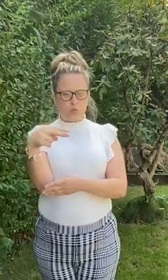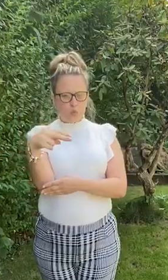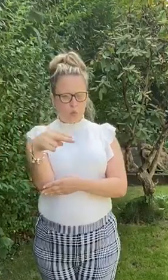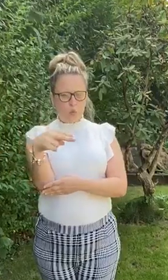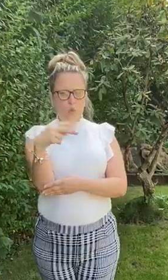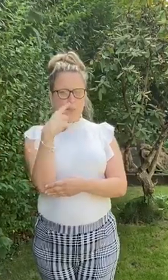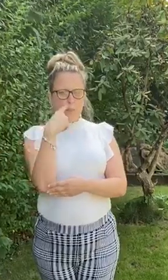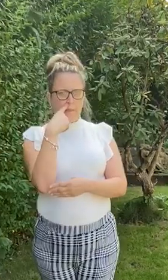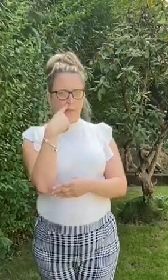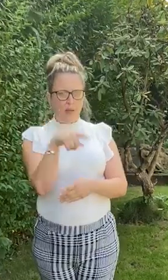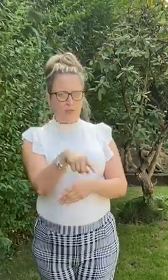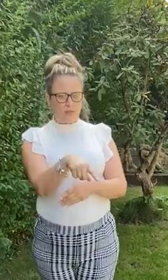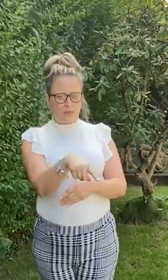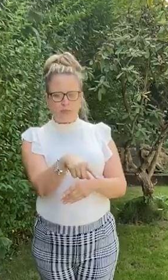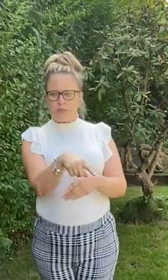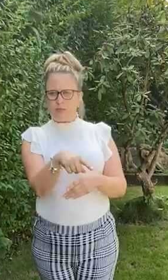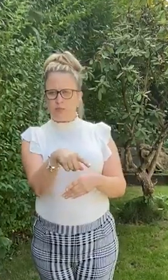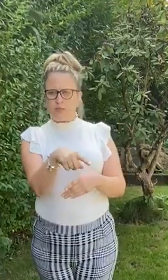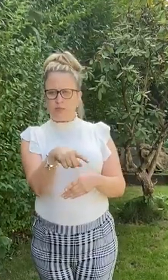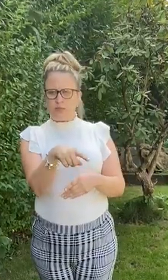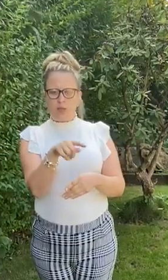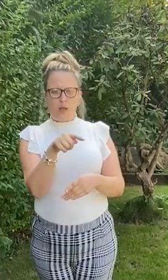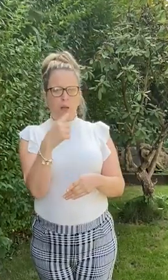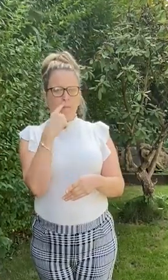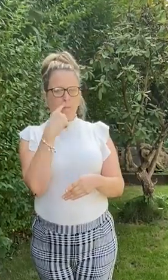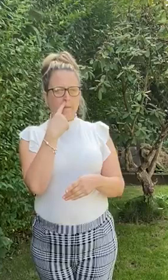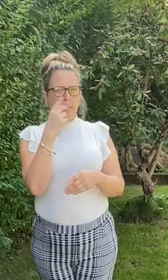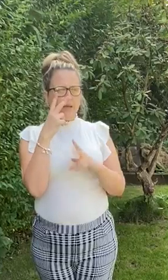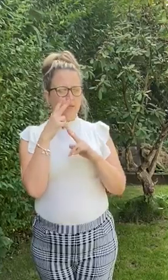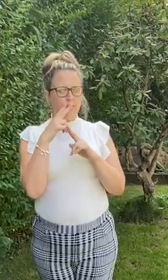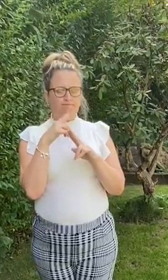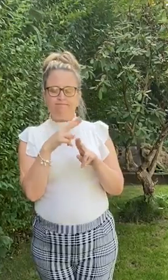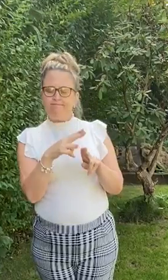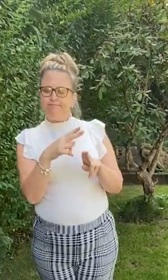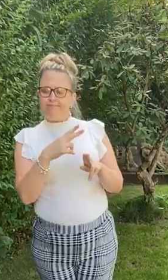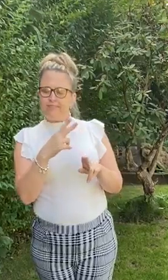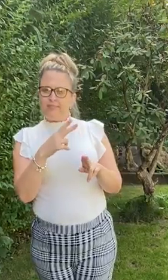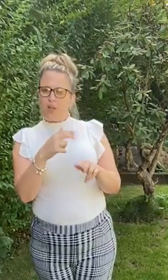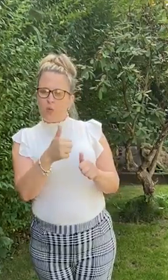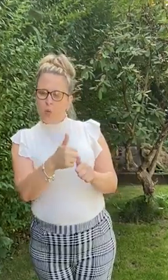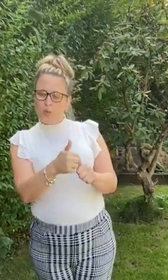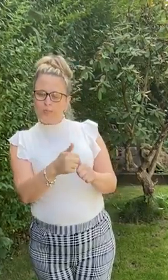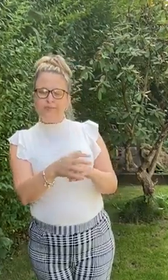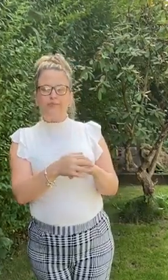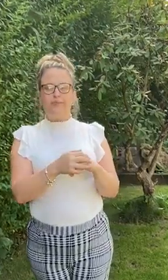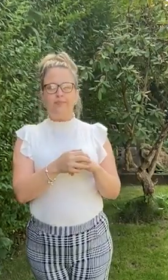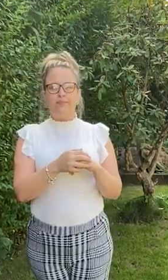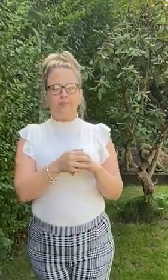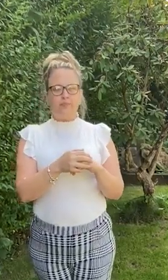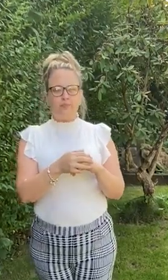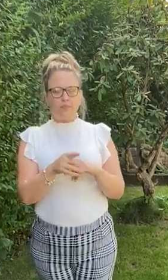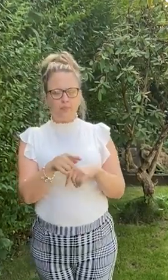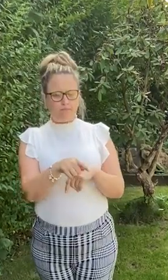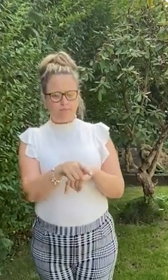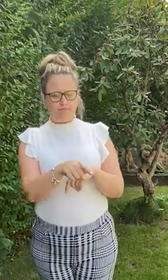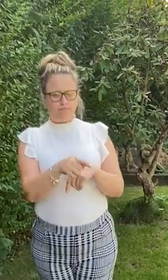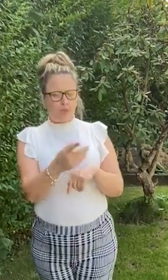Where are you going to, little brown mouse? Come and have lunch in my underground house.